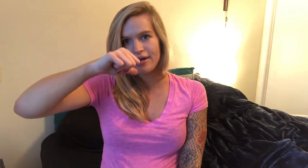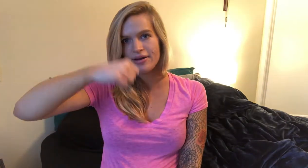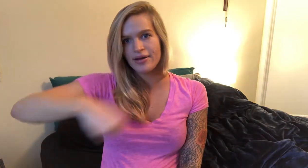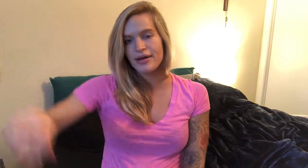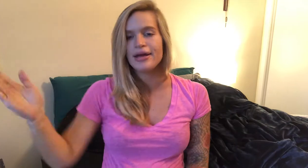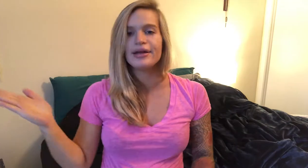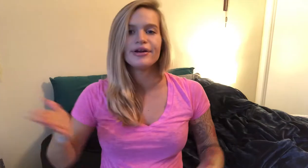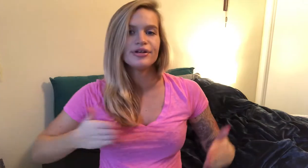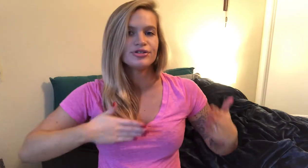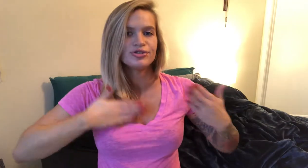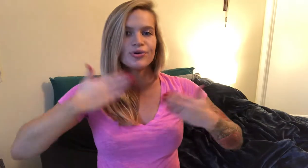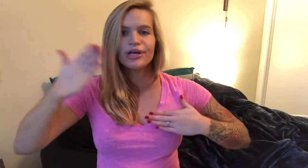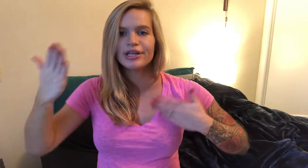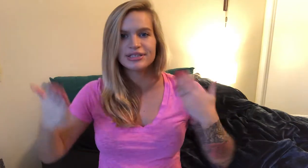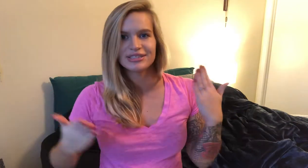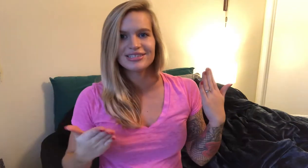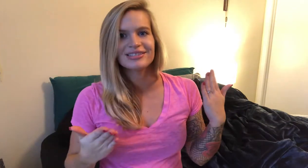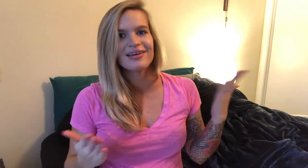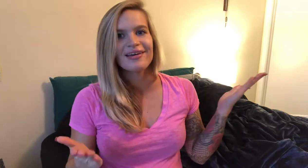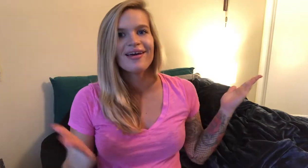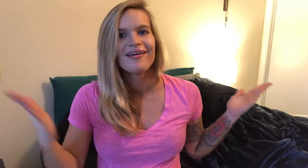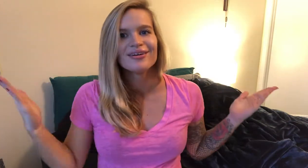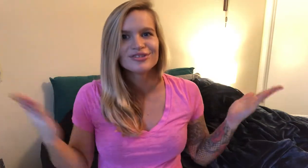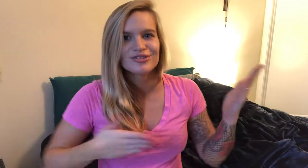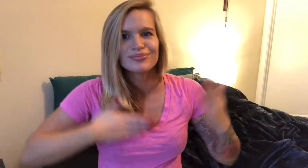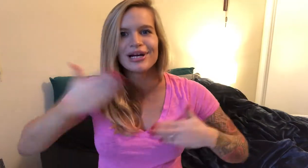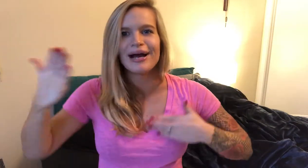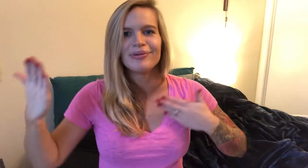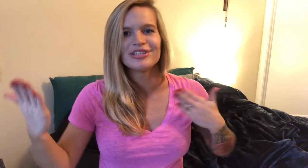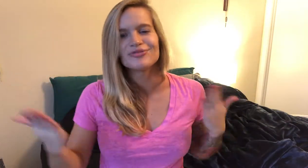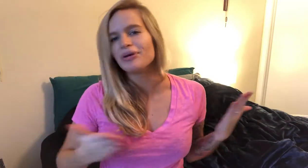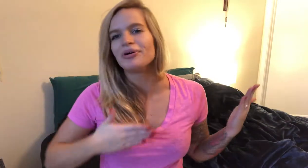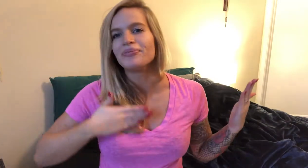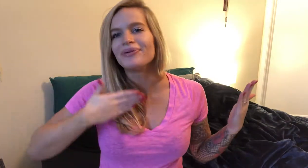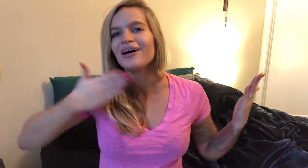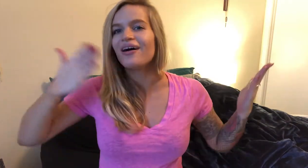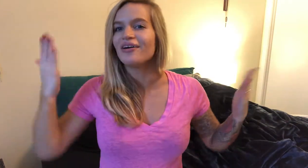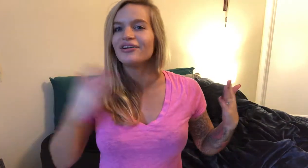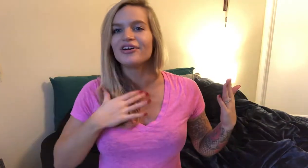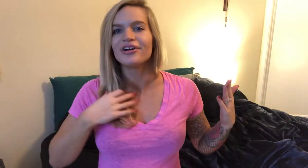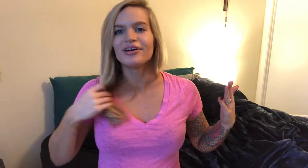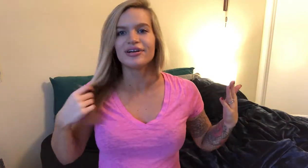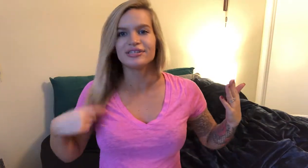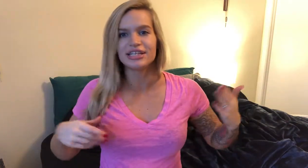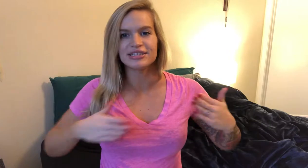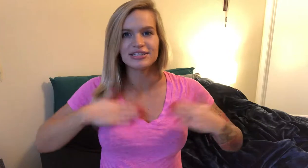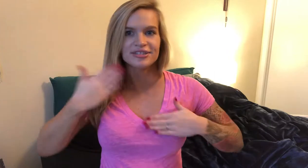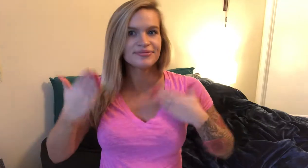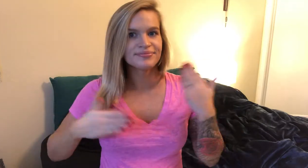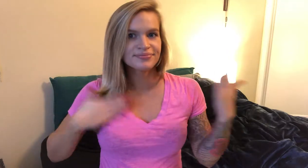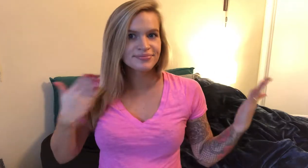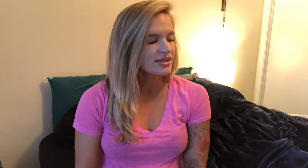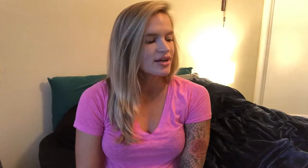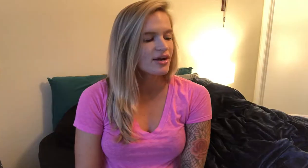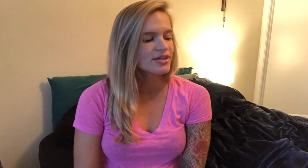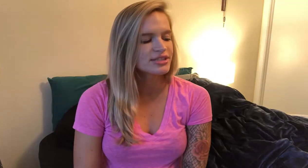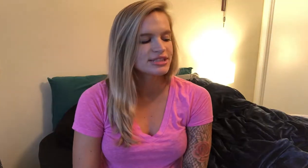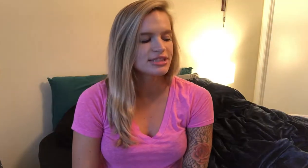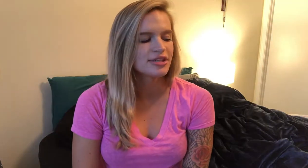and joy this is just like super happy swipe up on your chest you could already see